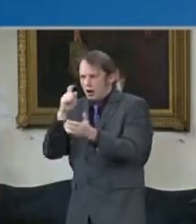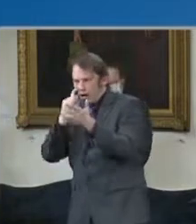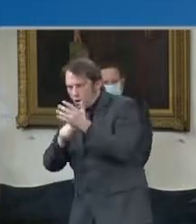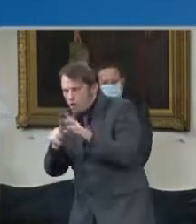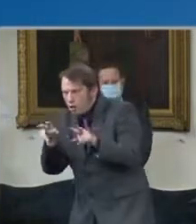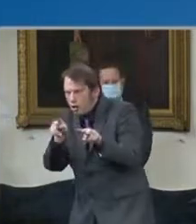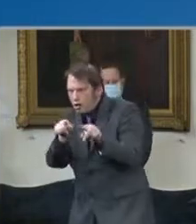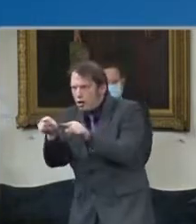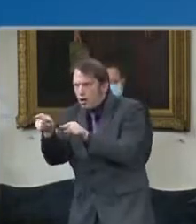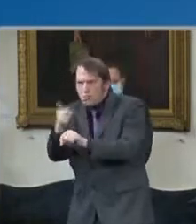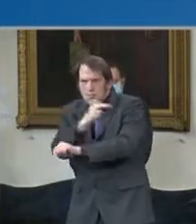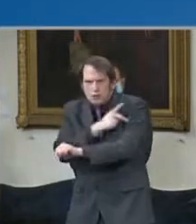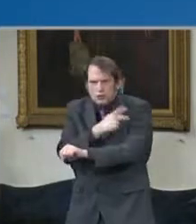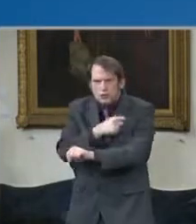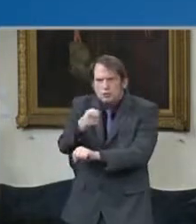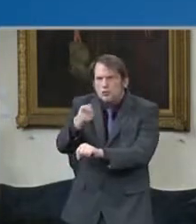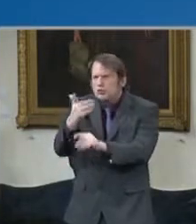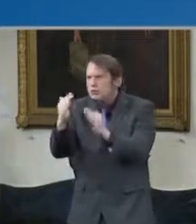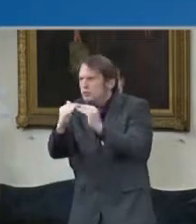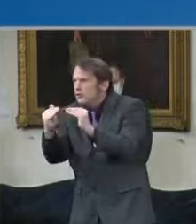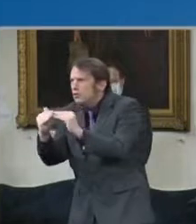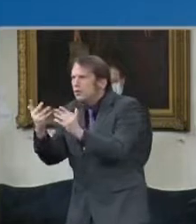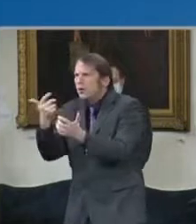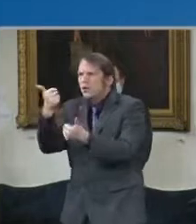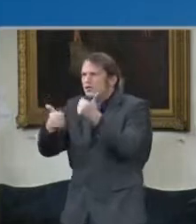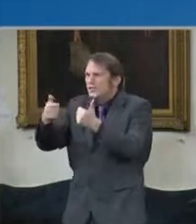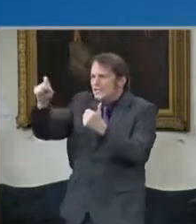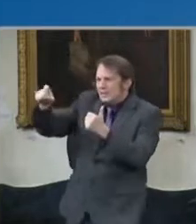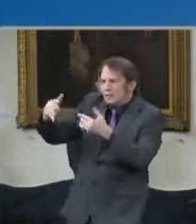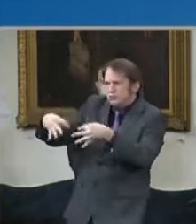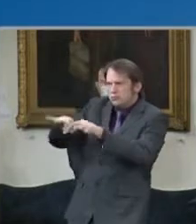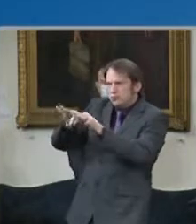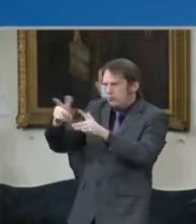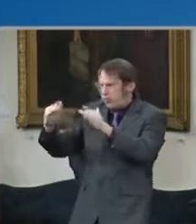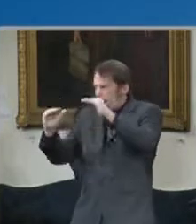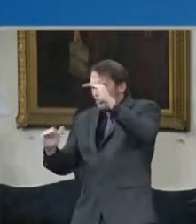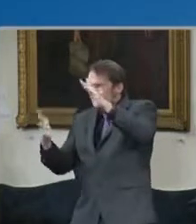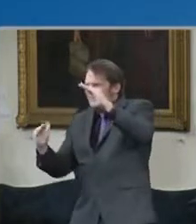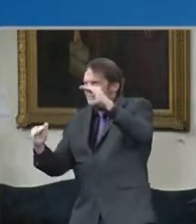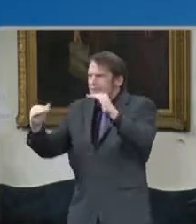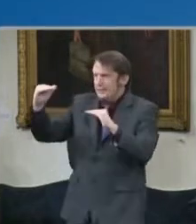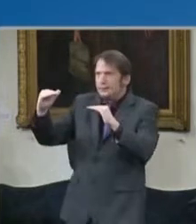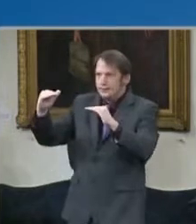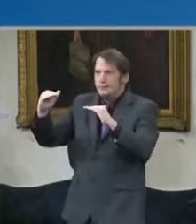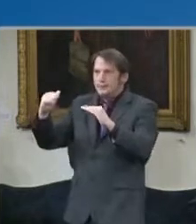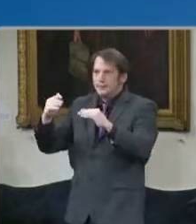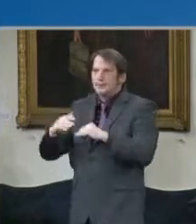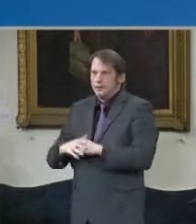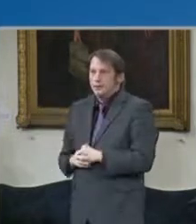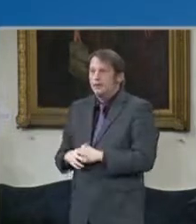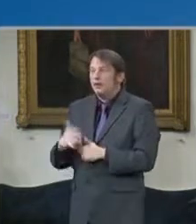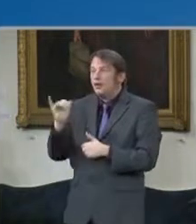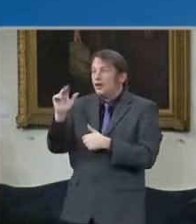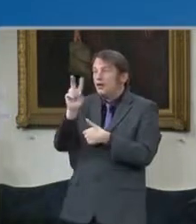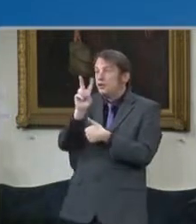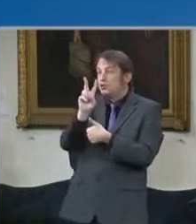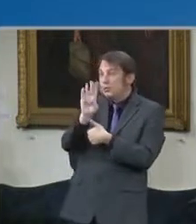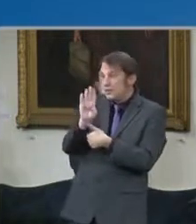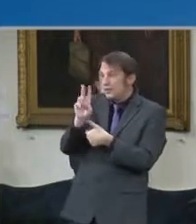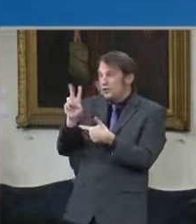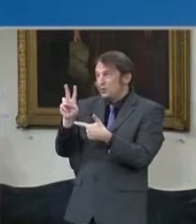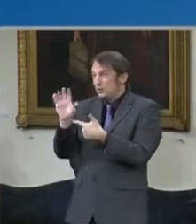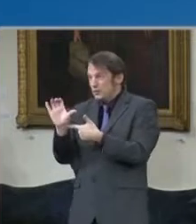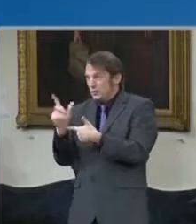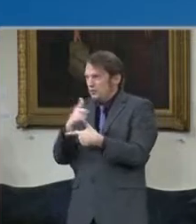And as we enter into phase two of this process, they will also be able to be at the ready to identify